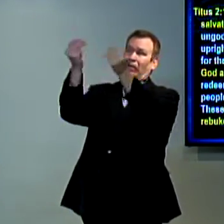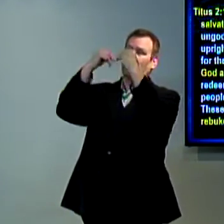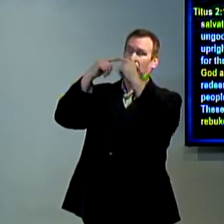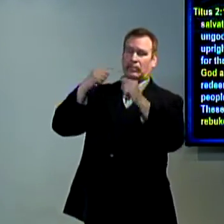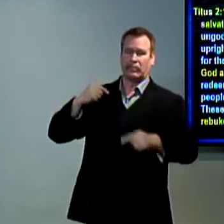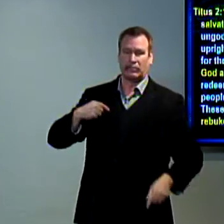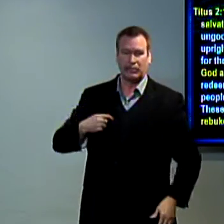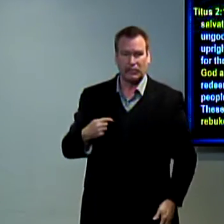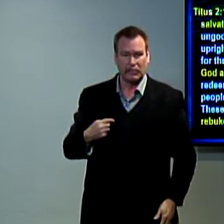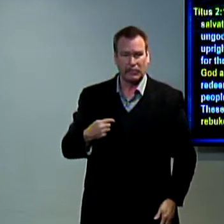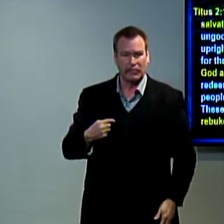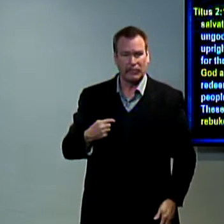now